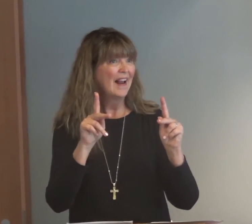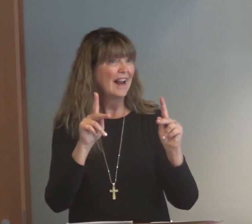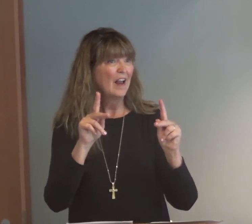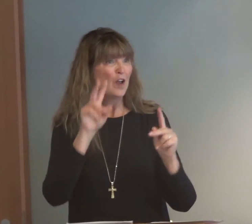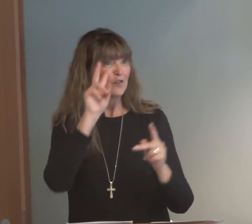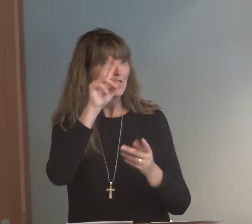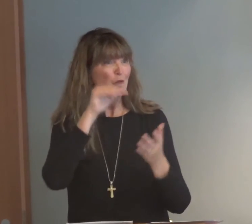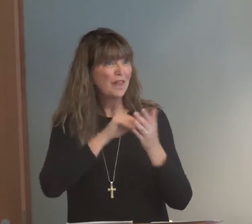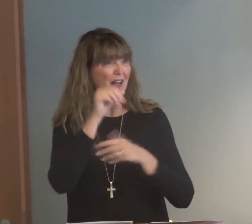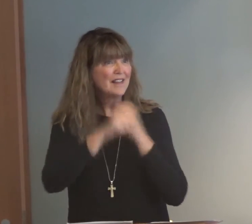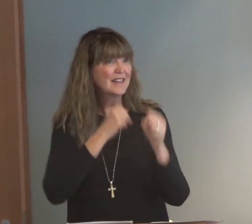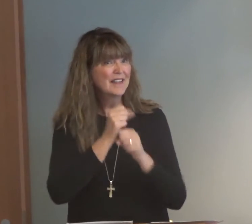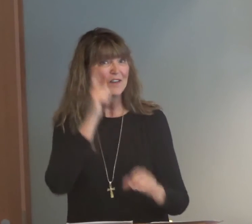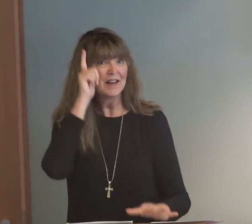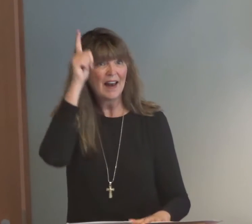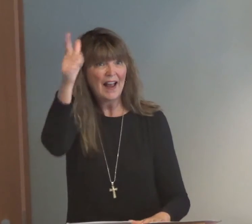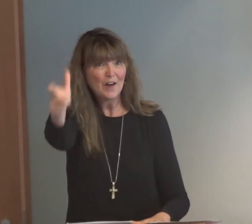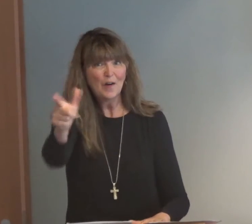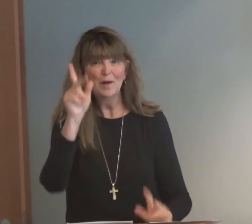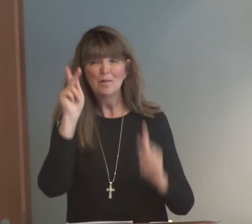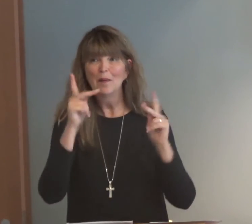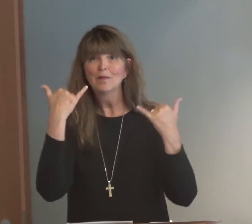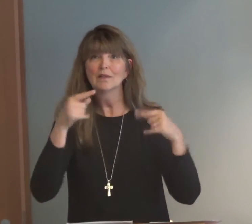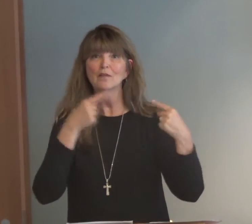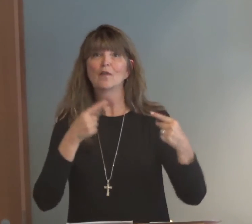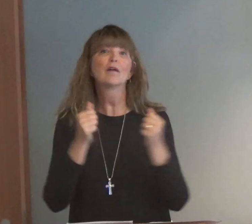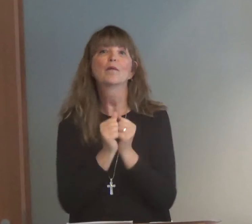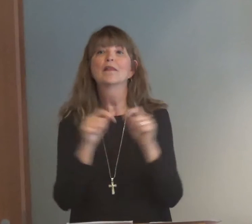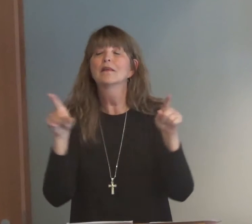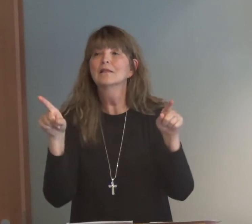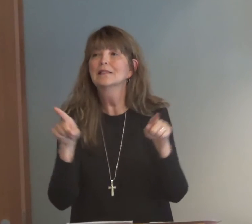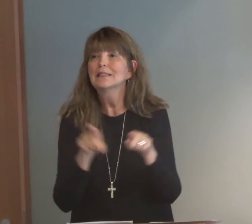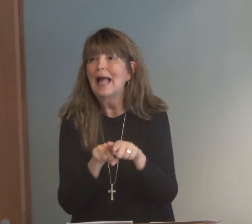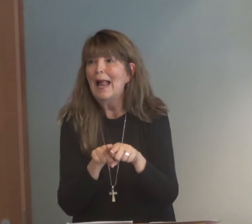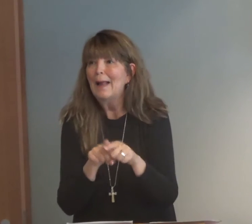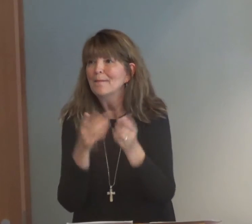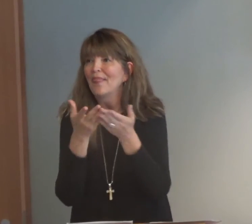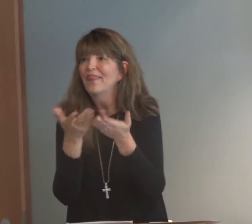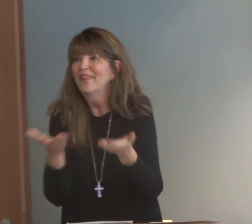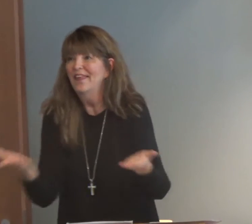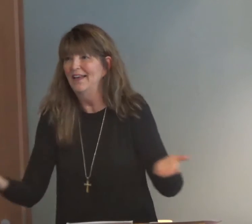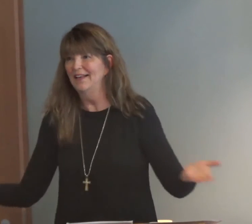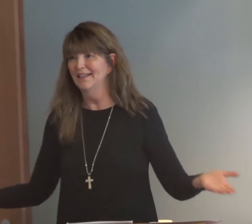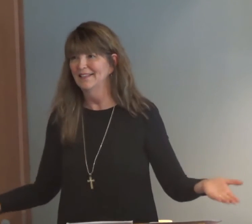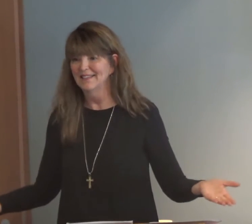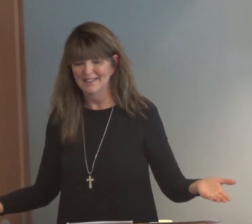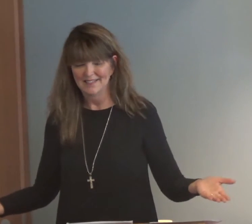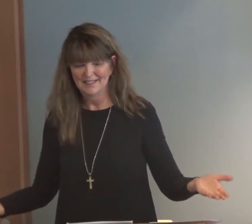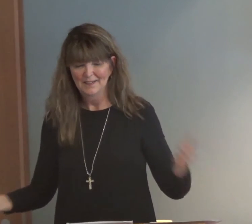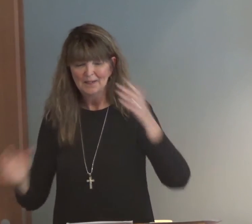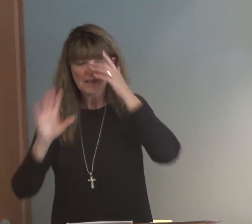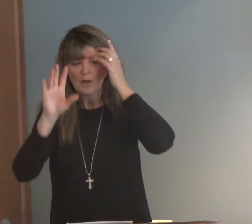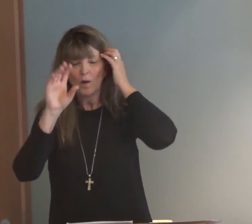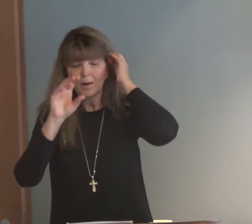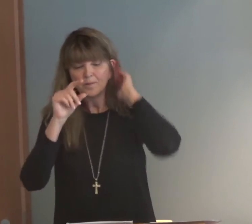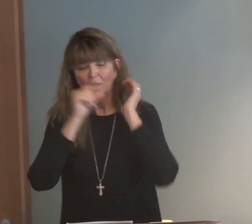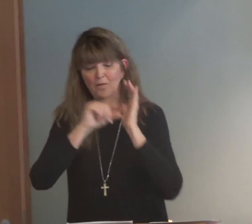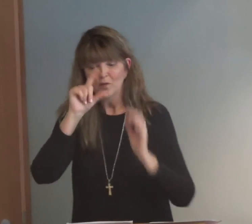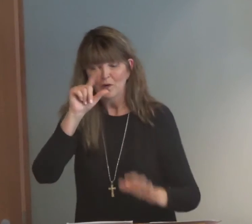Paul knew this struggle, and he says, it's okay. And here we are, 2,000 years after Paul